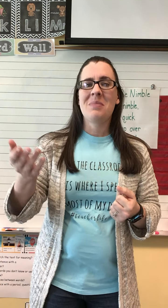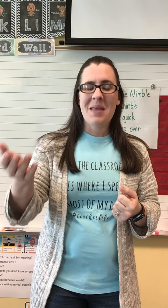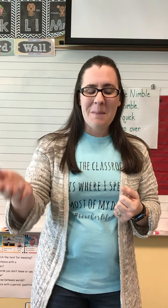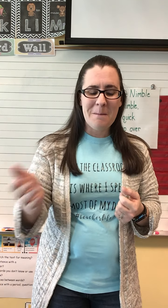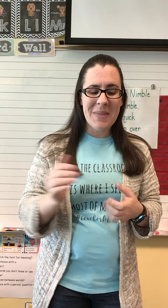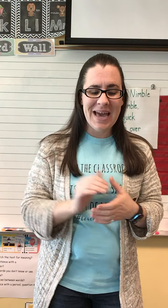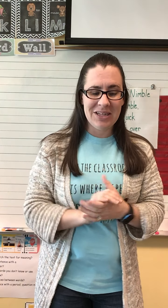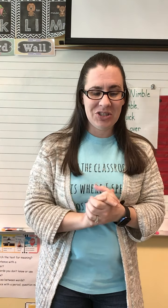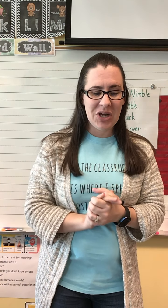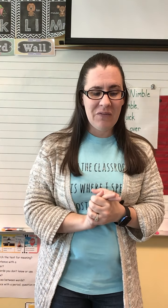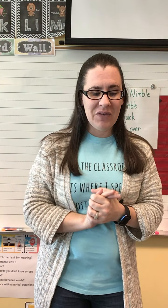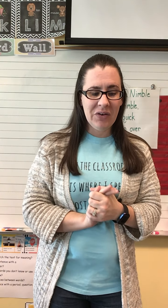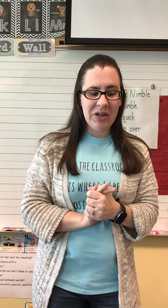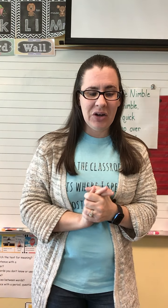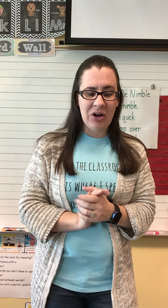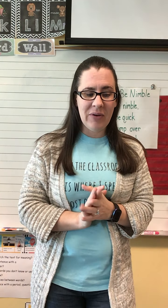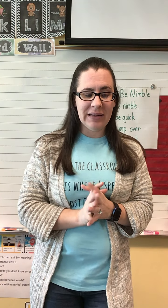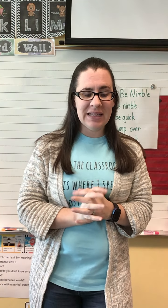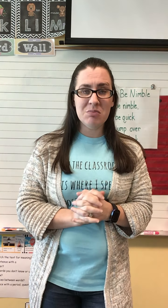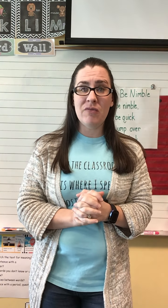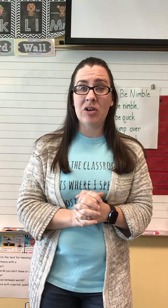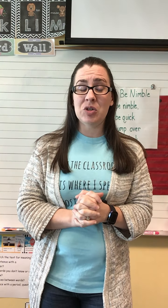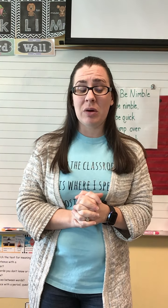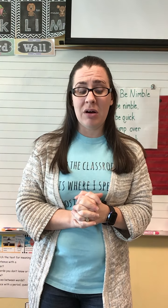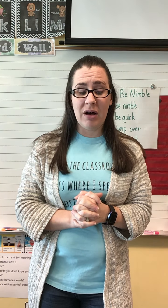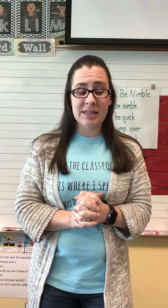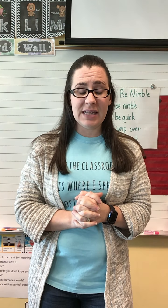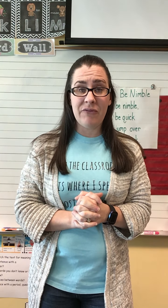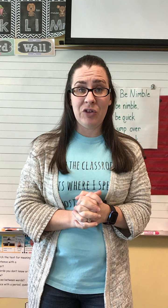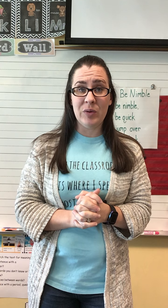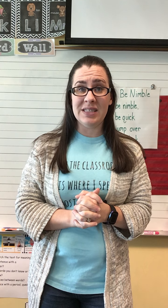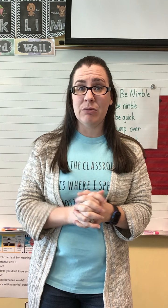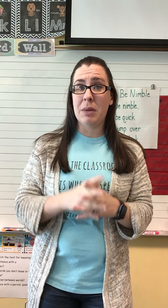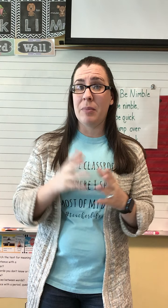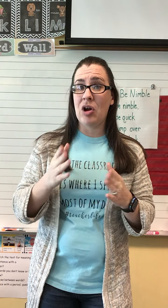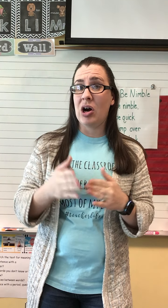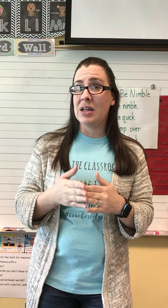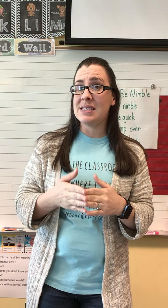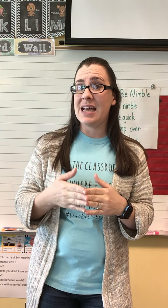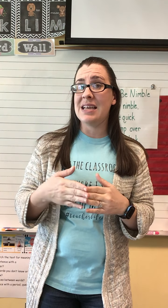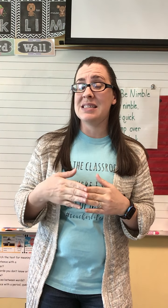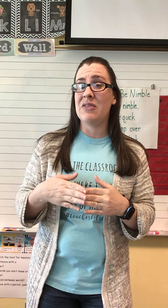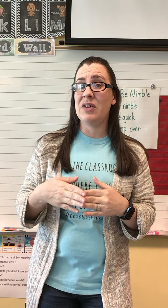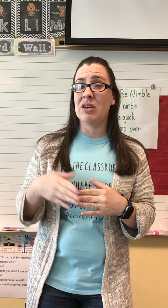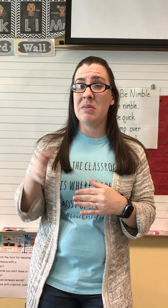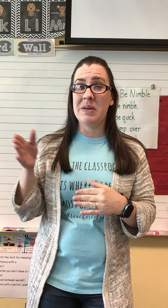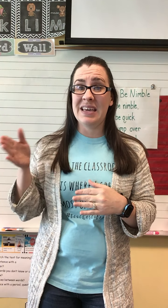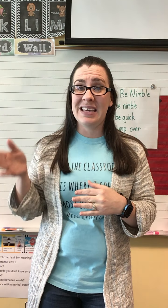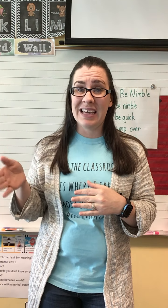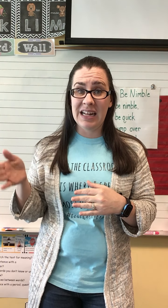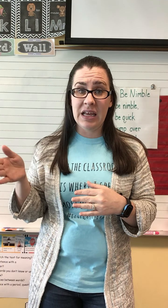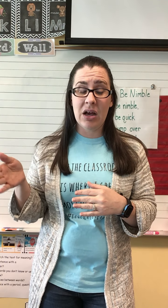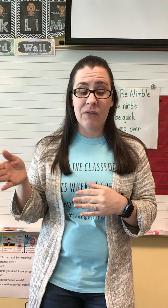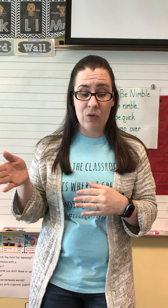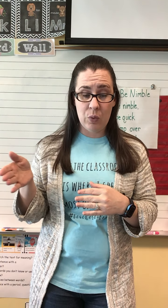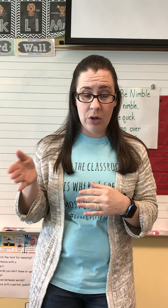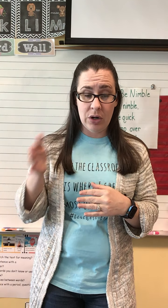Free. Mesh. Very good. All right, let's move on to our onset fluency. Remember, onset is the very beginning of a word.